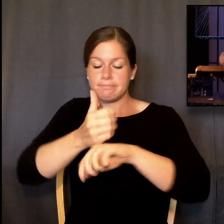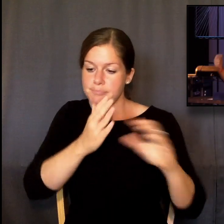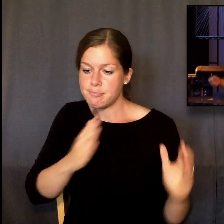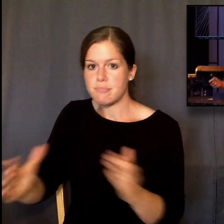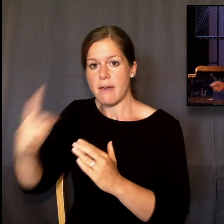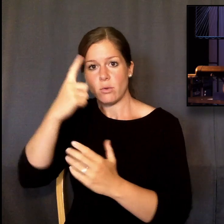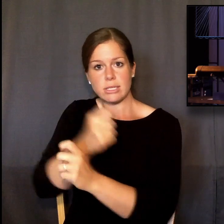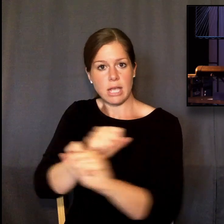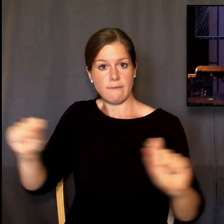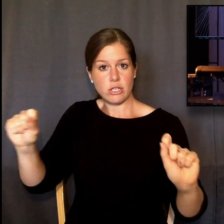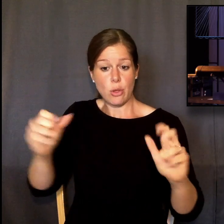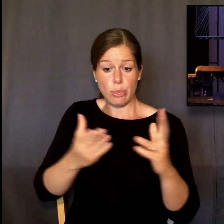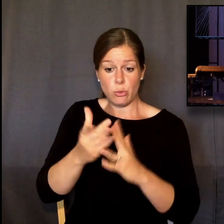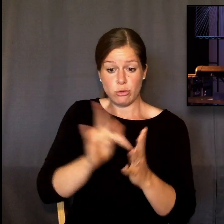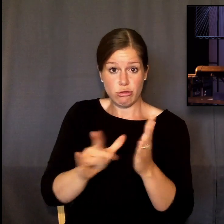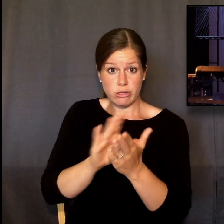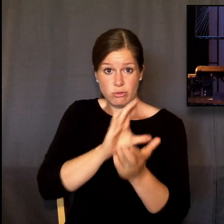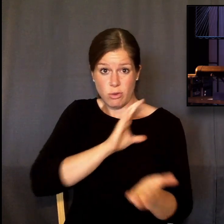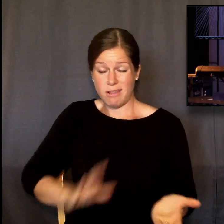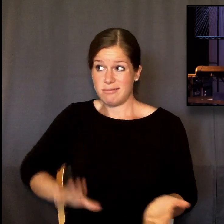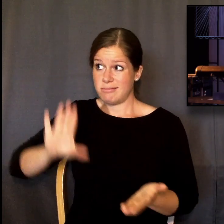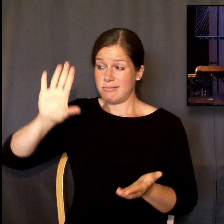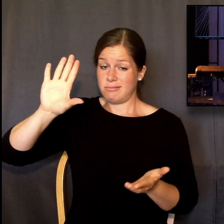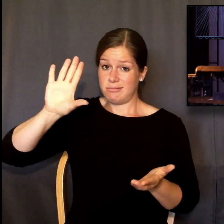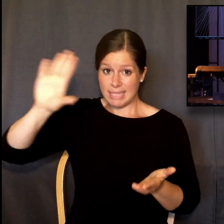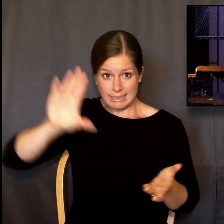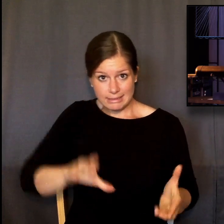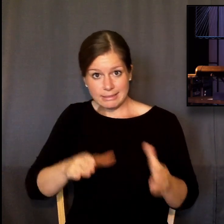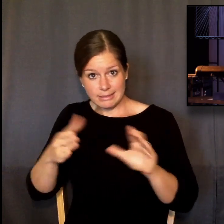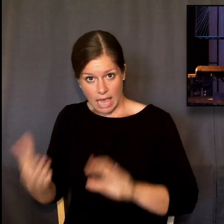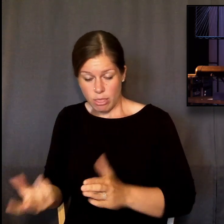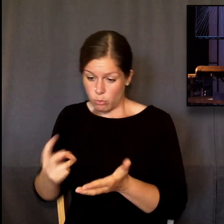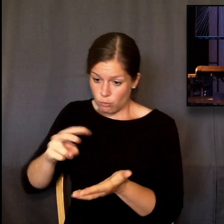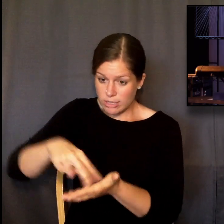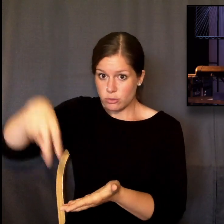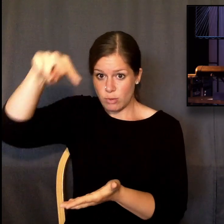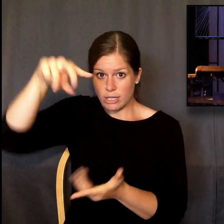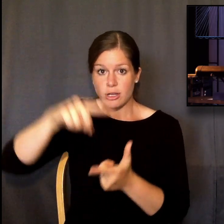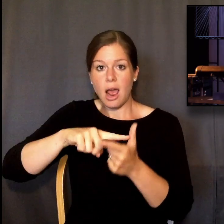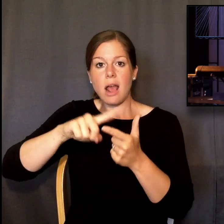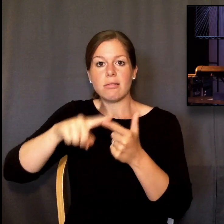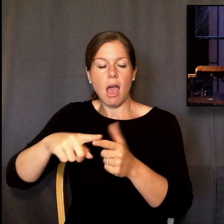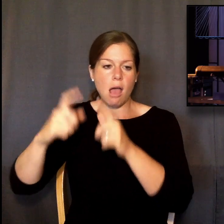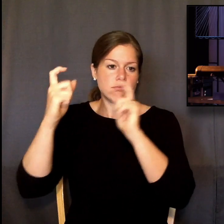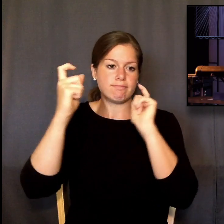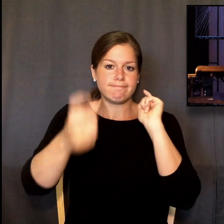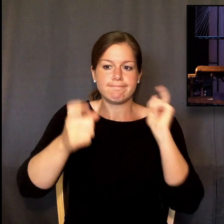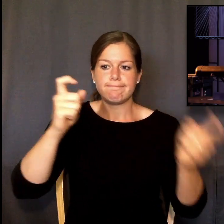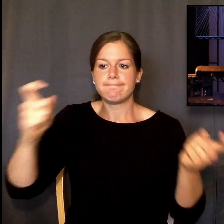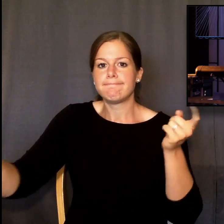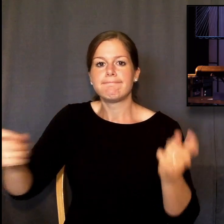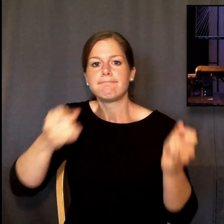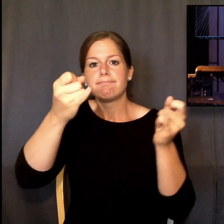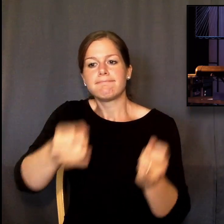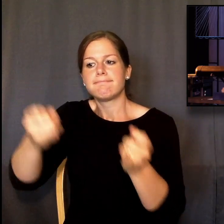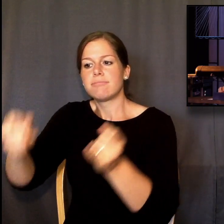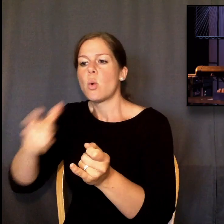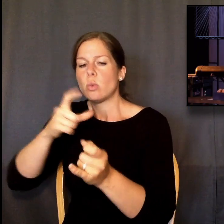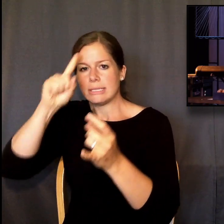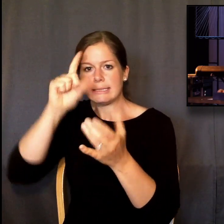the death and resurrection of Jesus. And then salvation applied by the spirit to individual people who turn from their sins and give their lives to